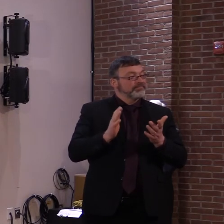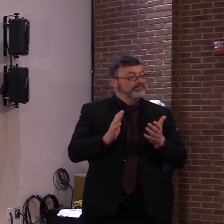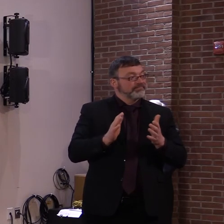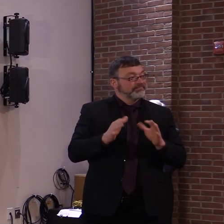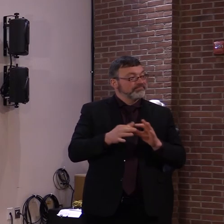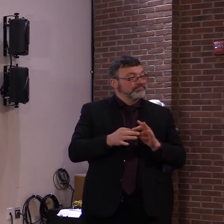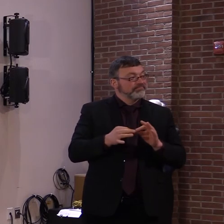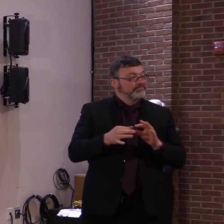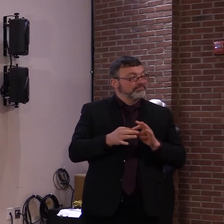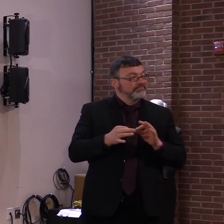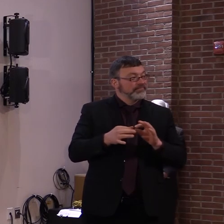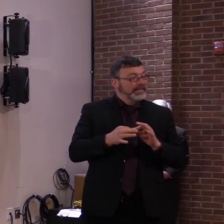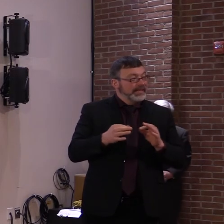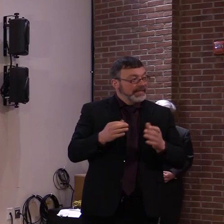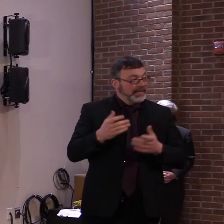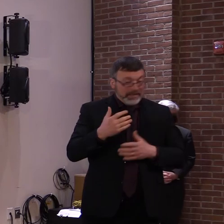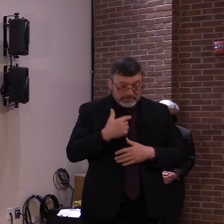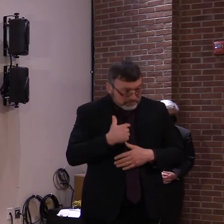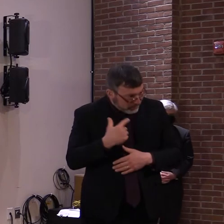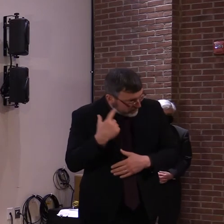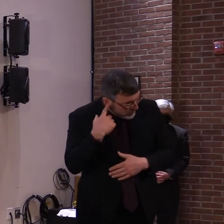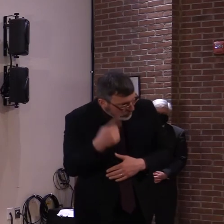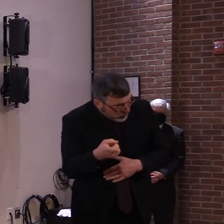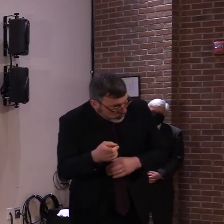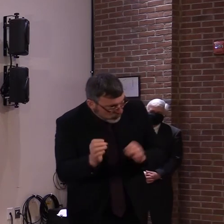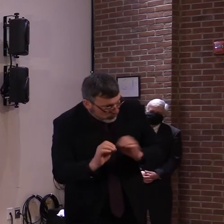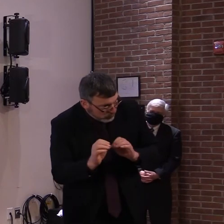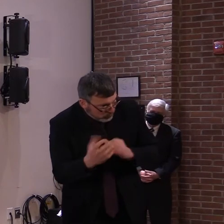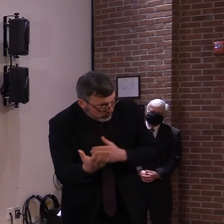Now we can. I have two questions.